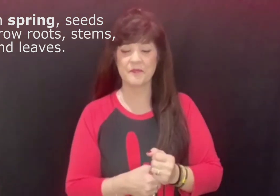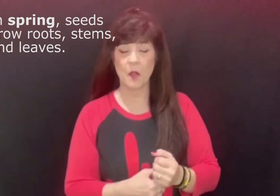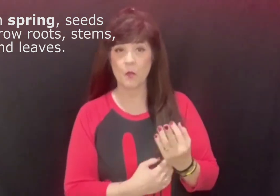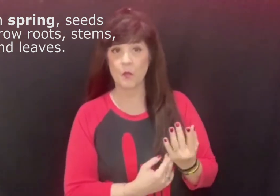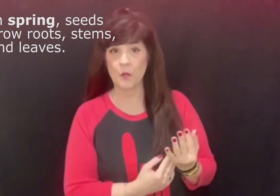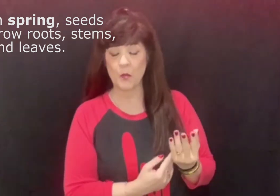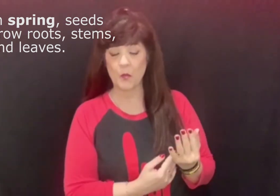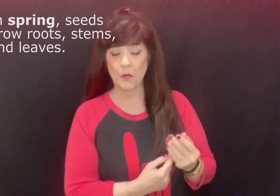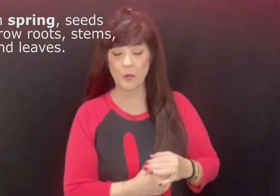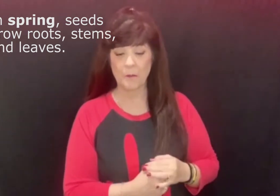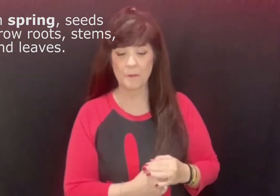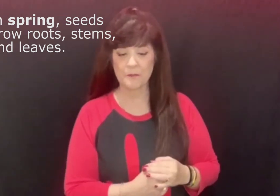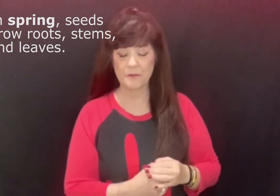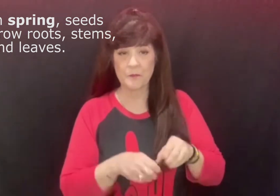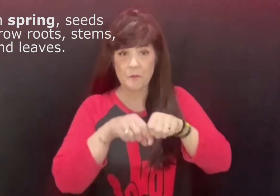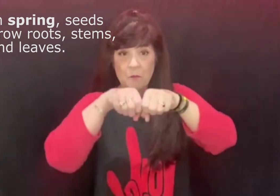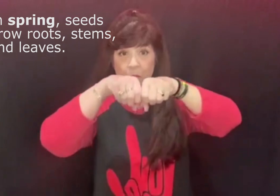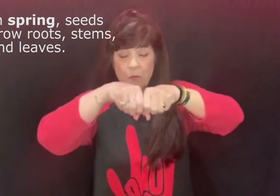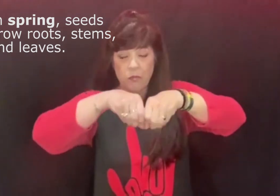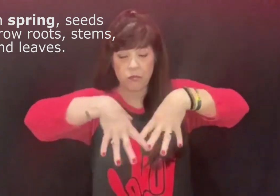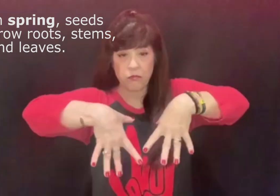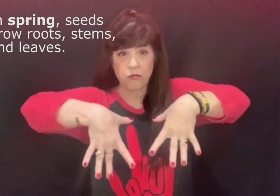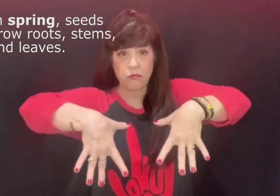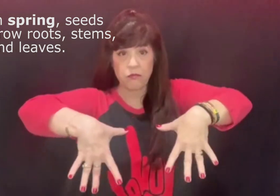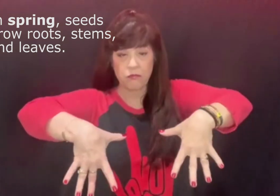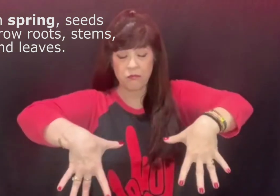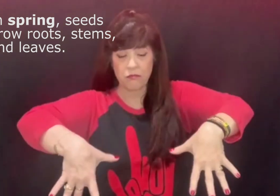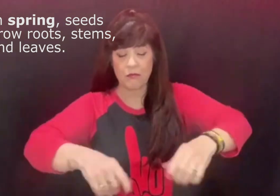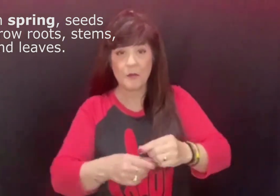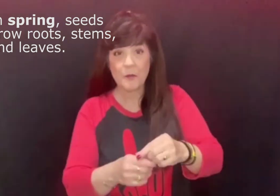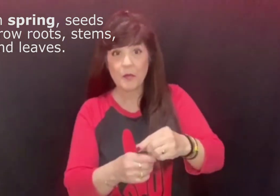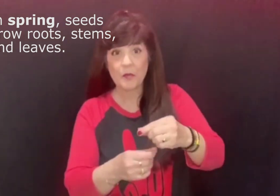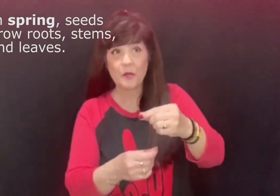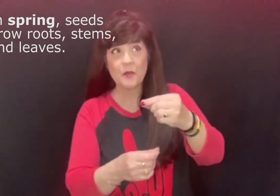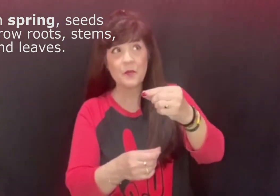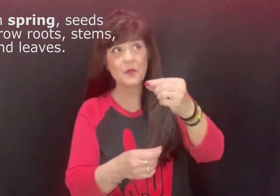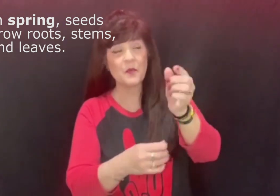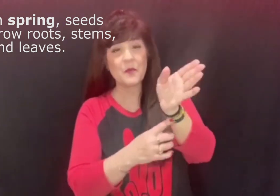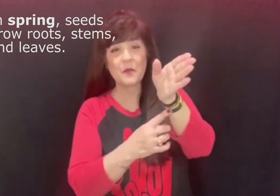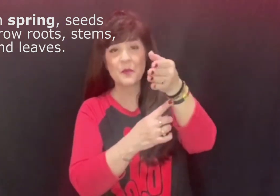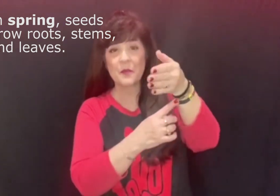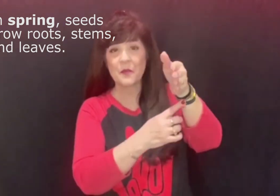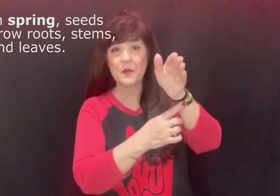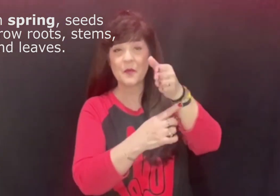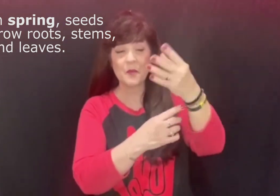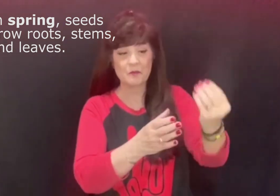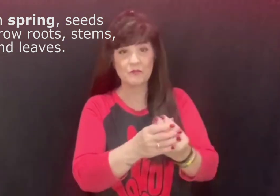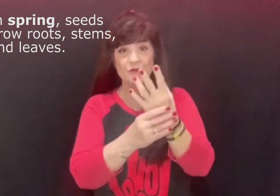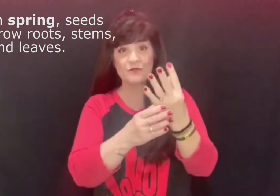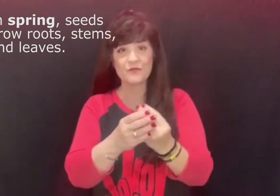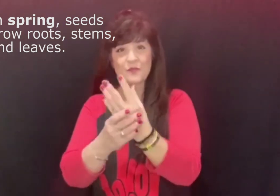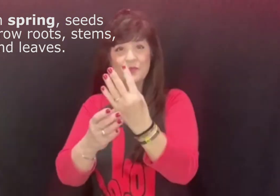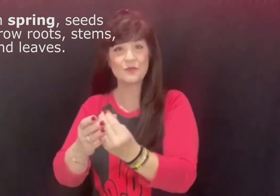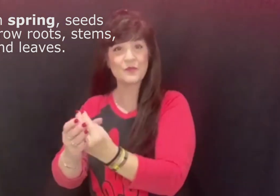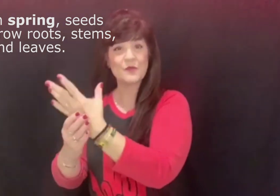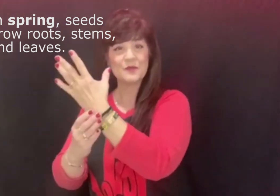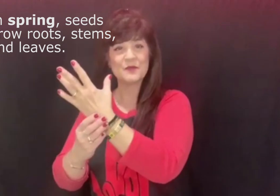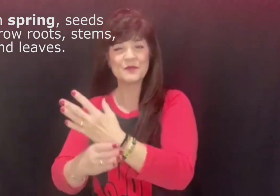the seeds grow roots and stems and leaves. It's springtime growth.